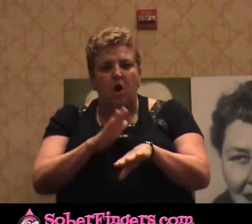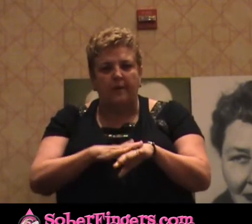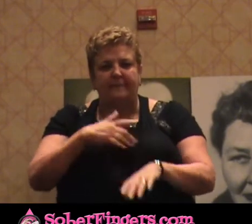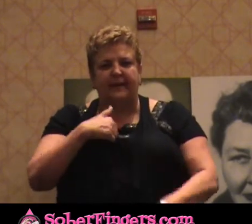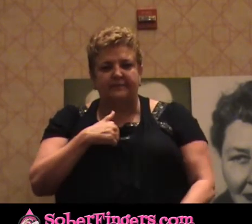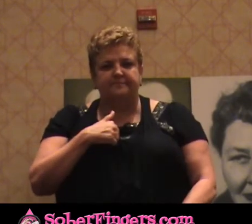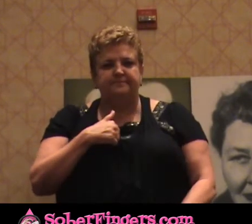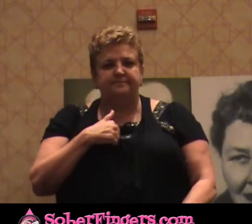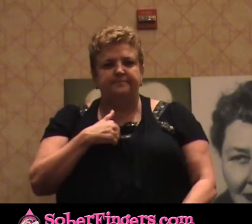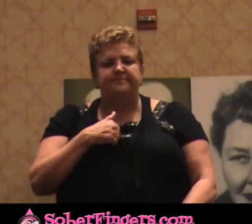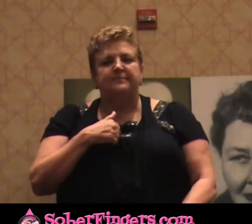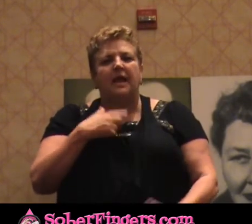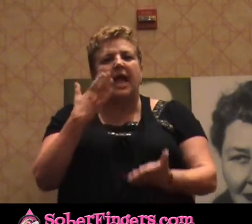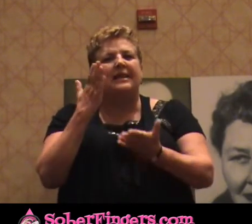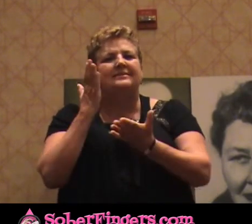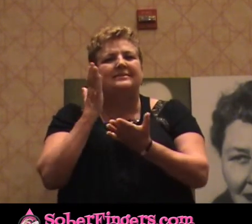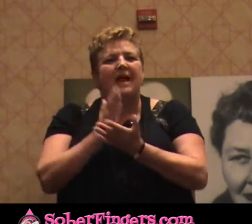stopped making everything okay for me.